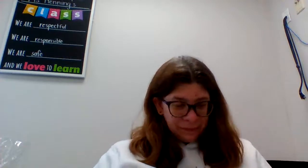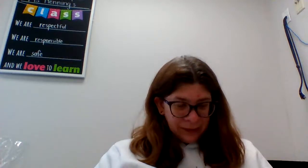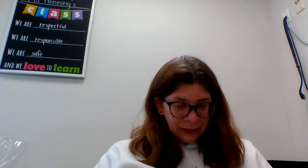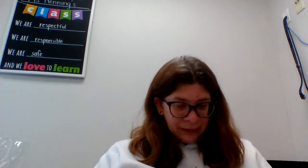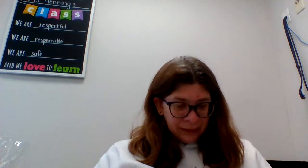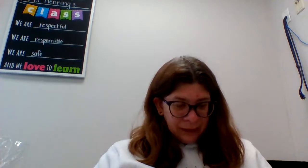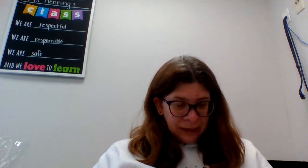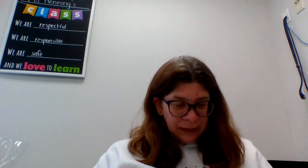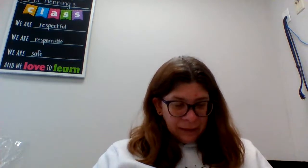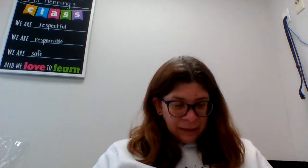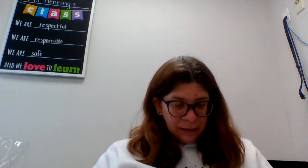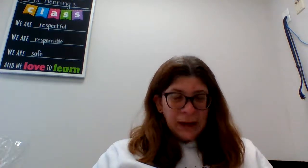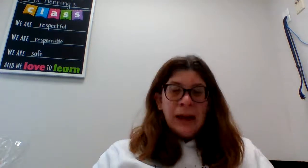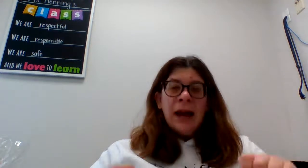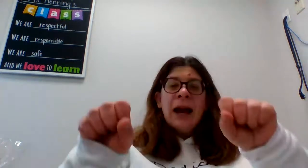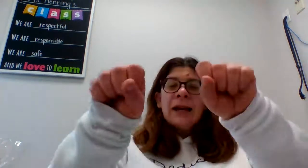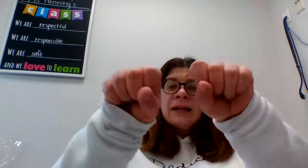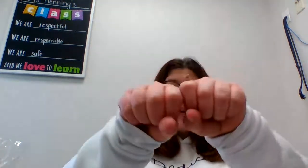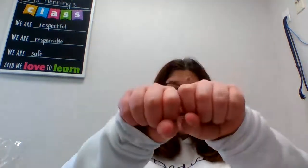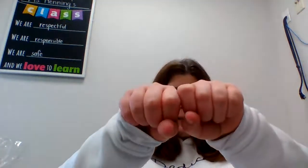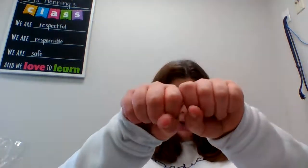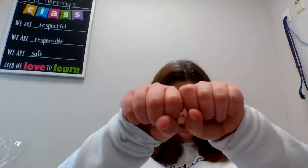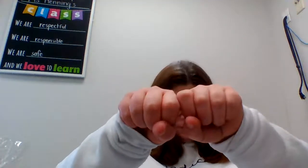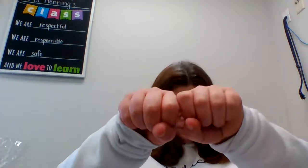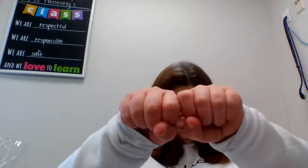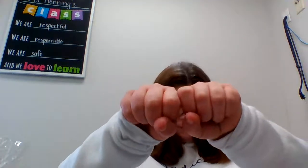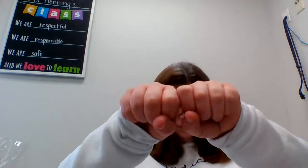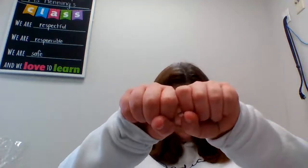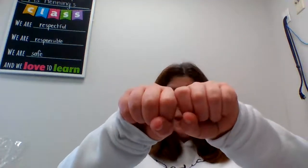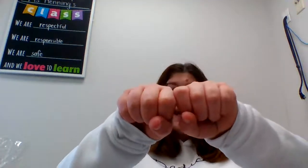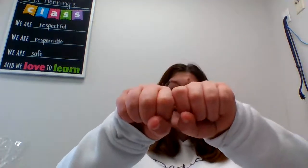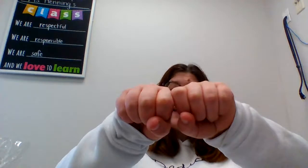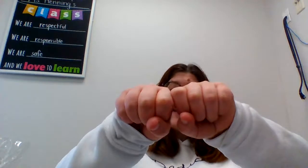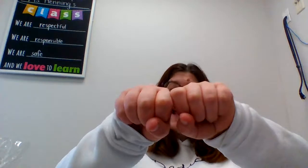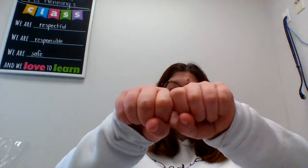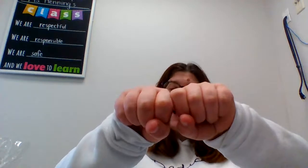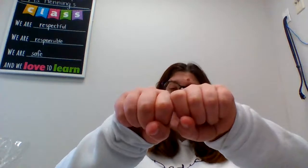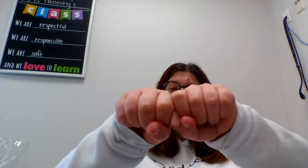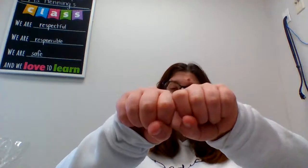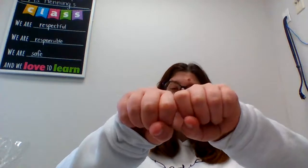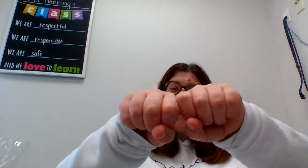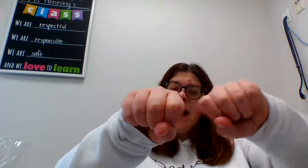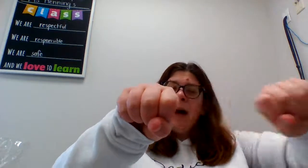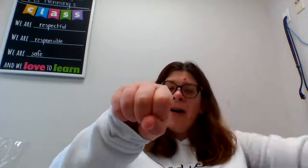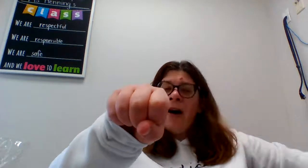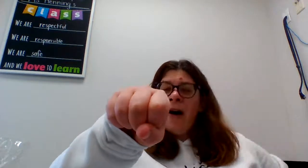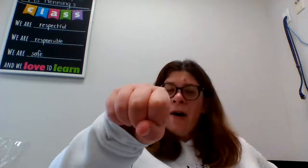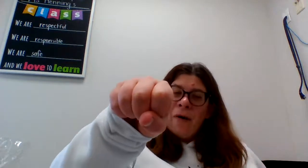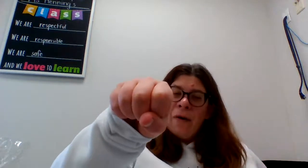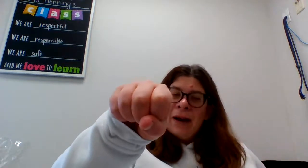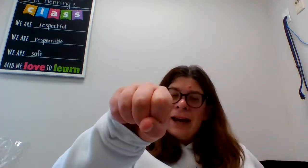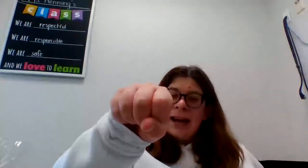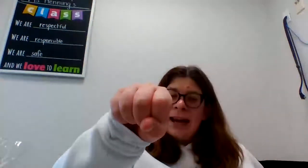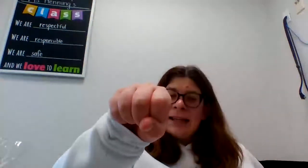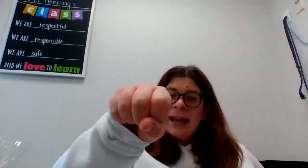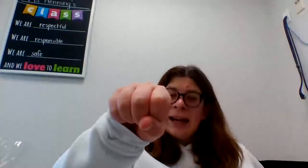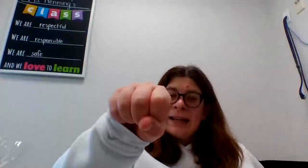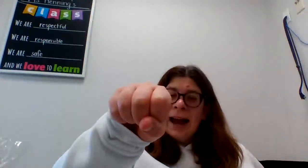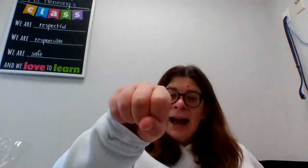yellow yellow without O is yell